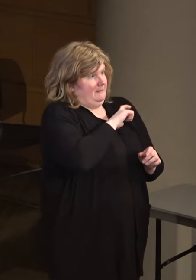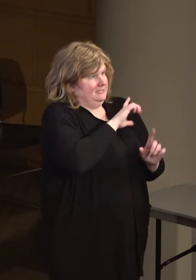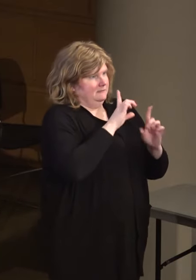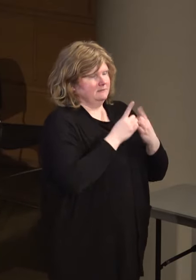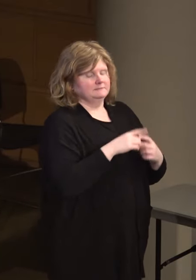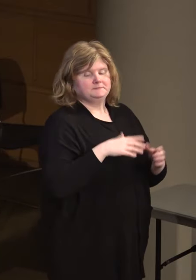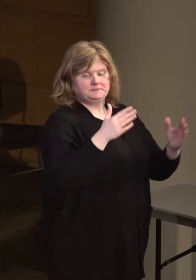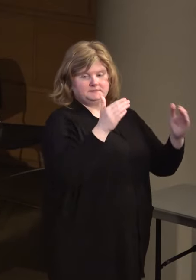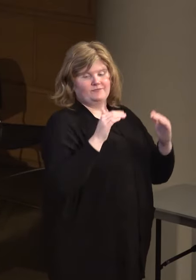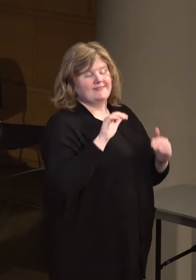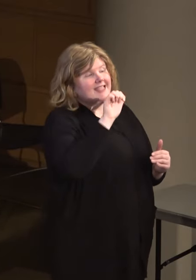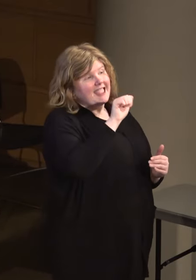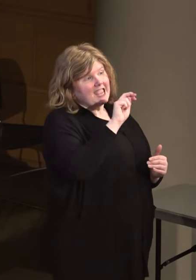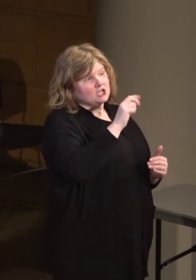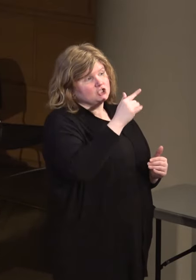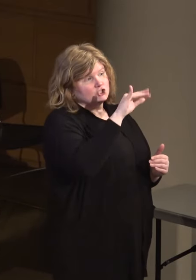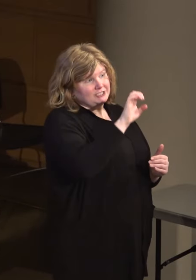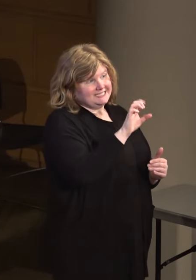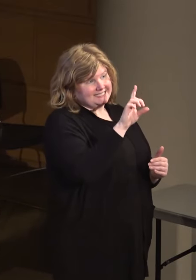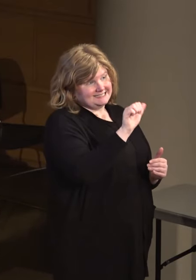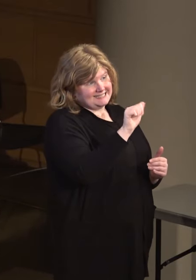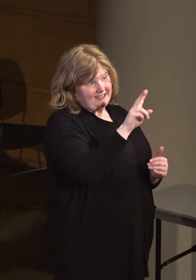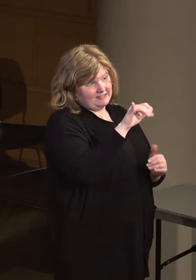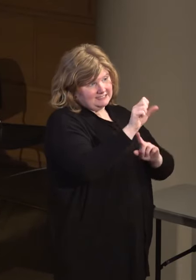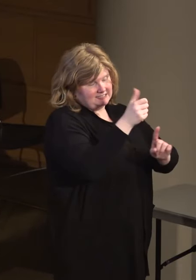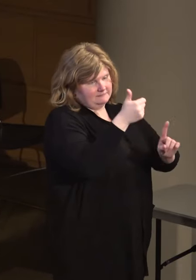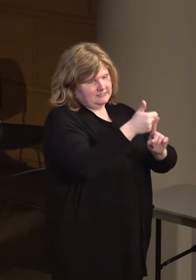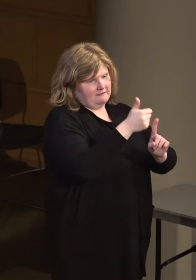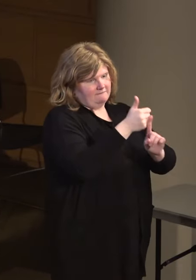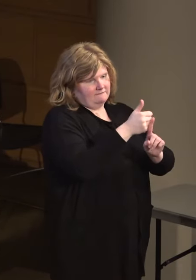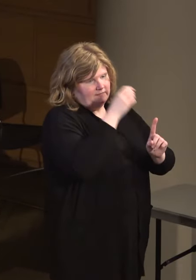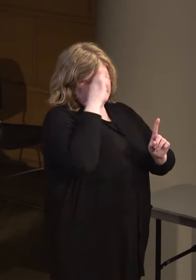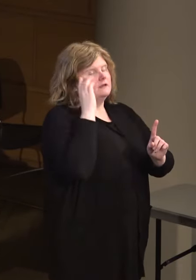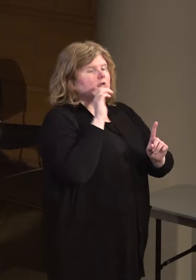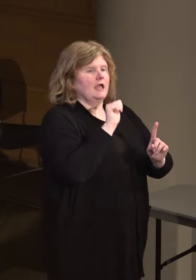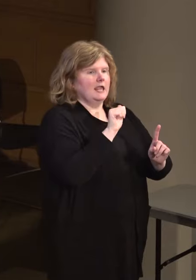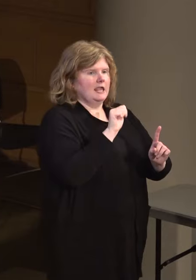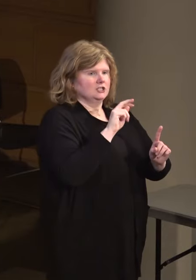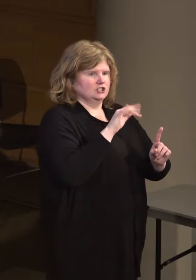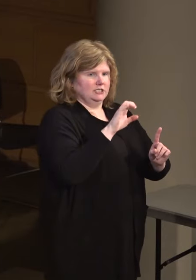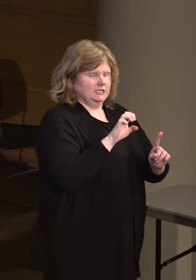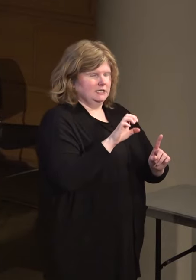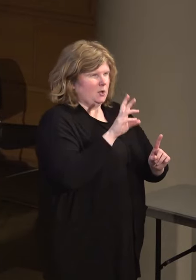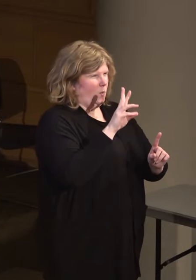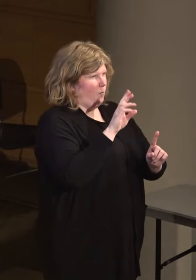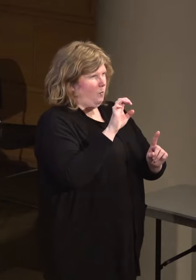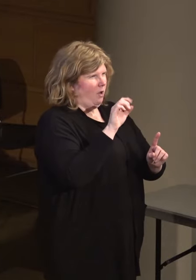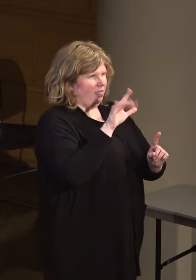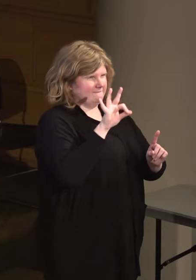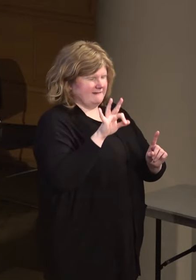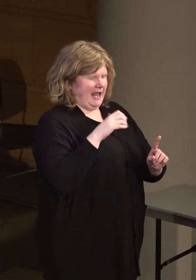Angie Davis, who is a, Angie Wolf, I don't know why I wrote down Davis.